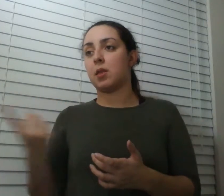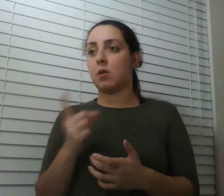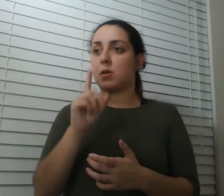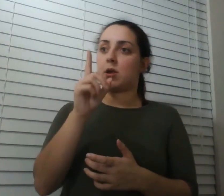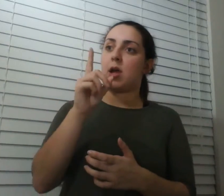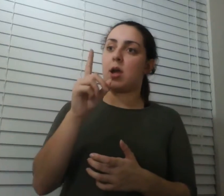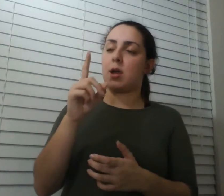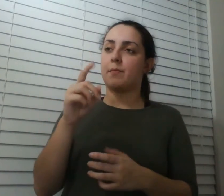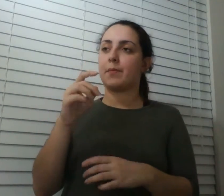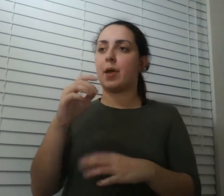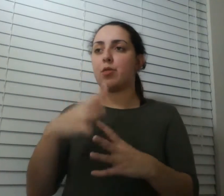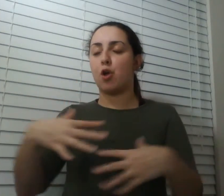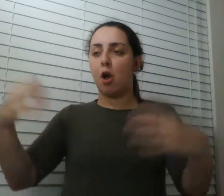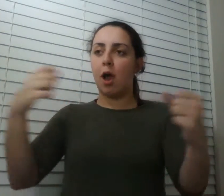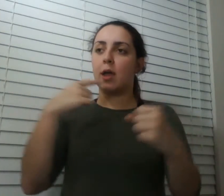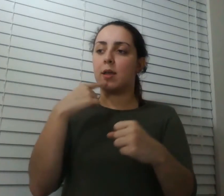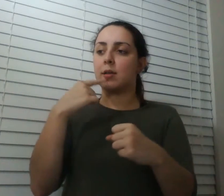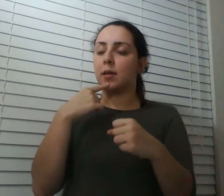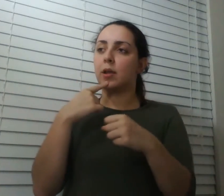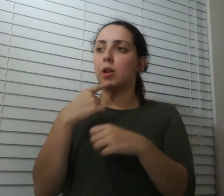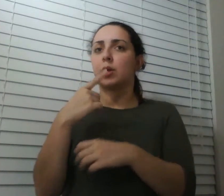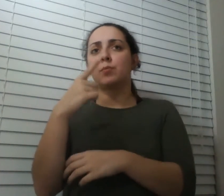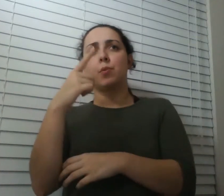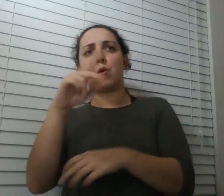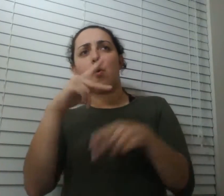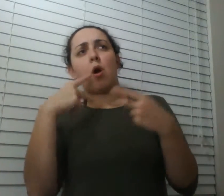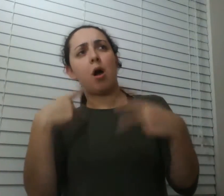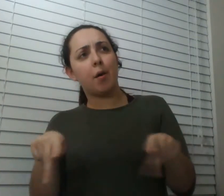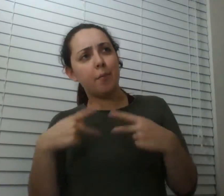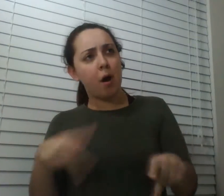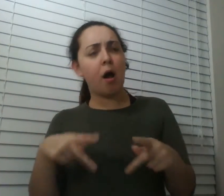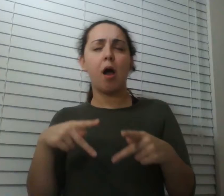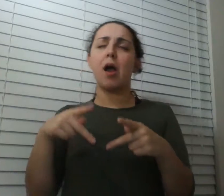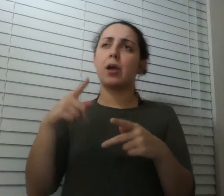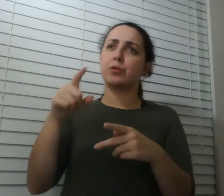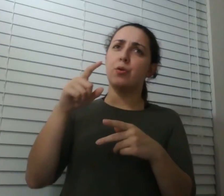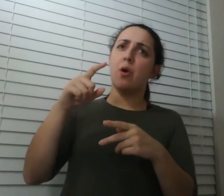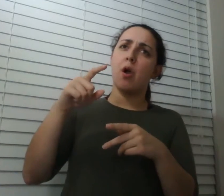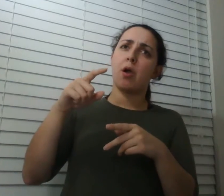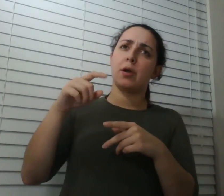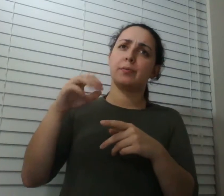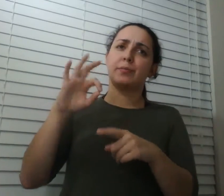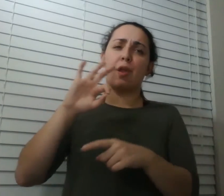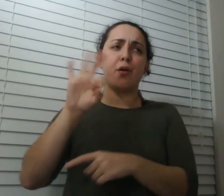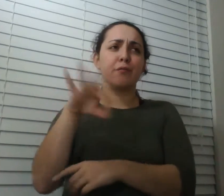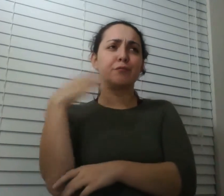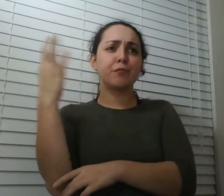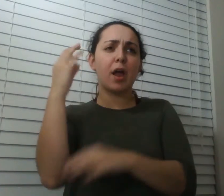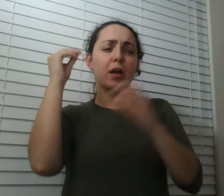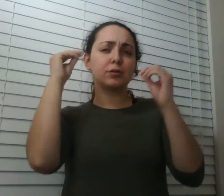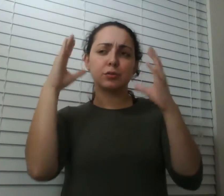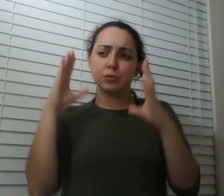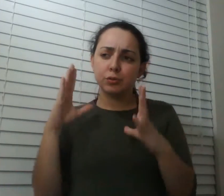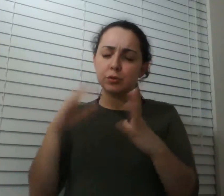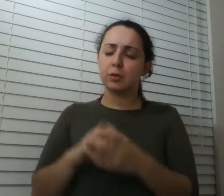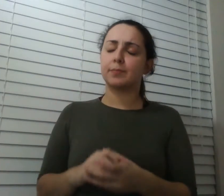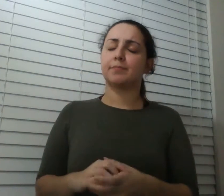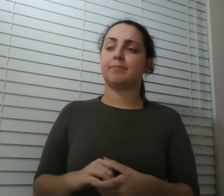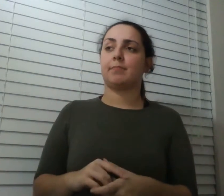you've got a french teacher they have to make up a scene in about that scenario and then it lasts for five minutes or